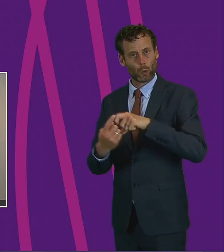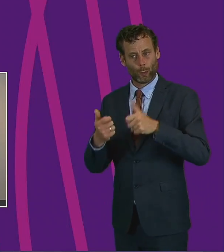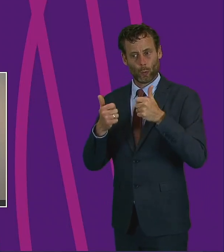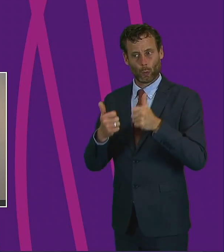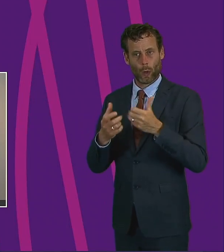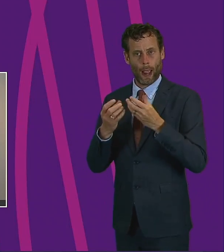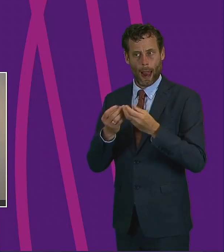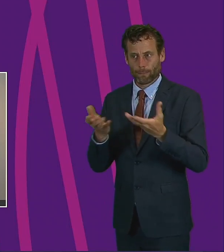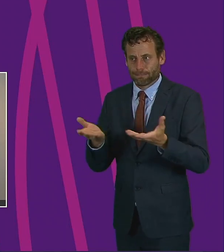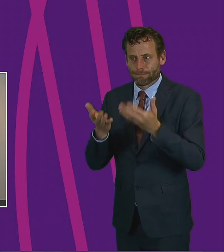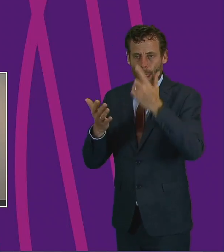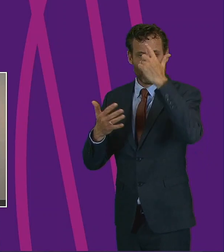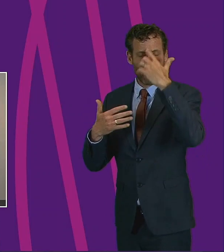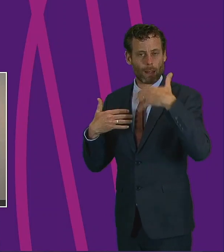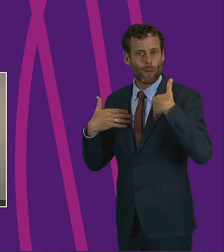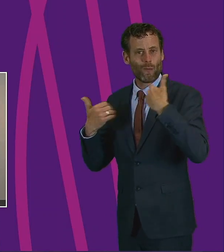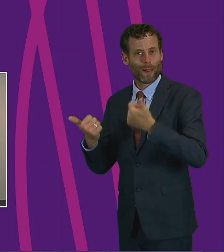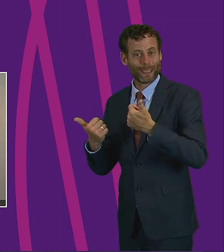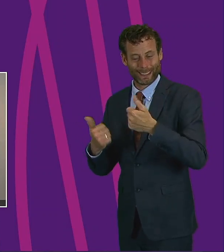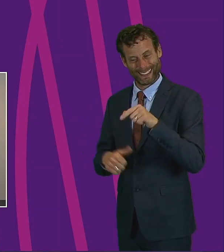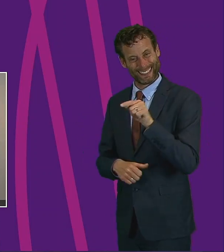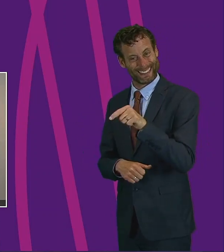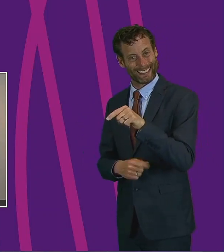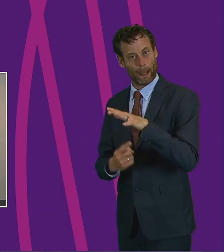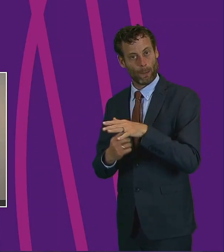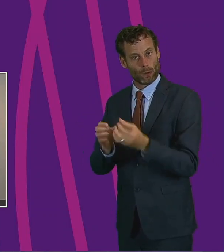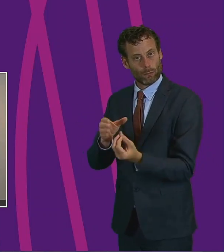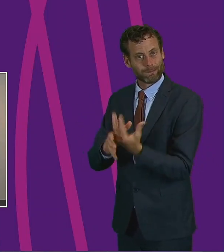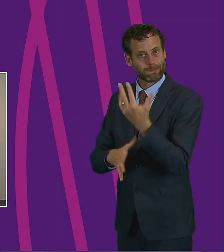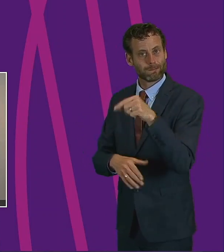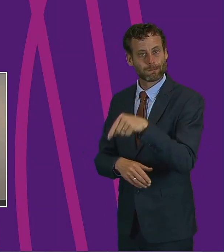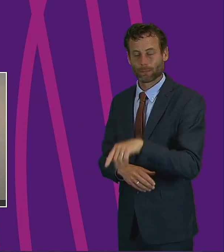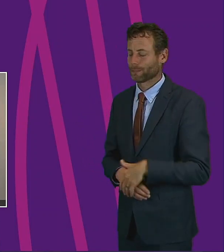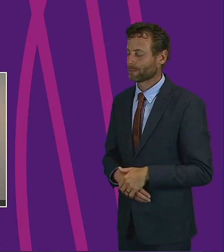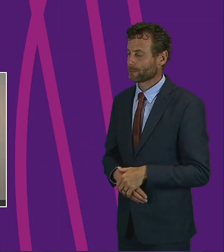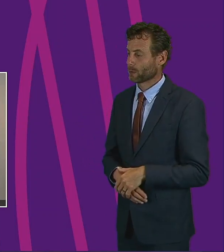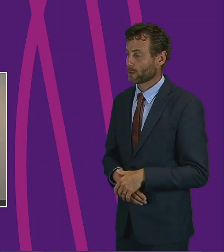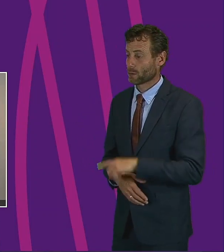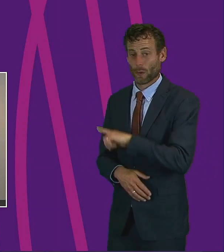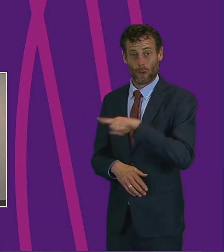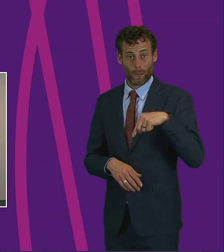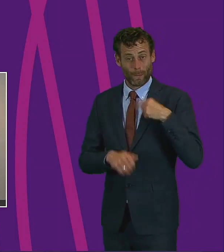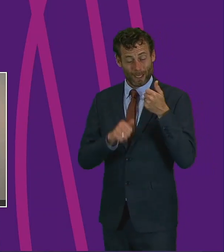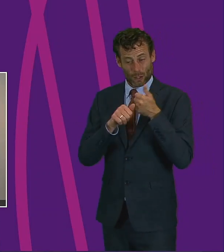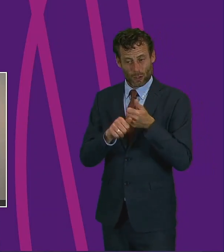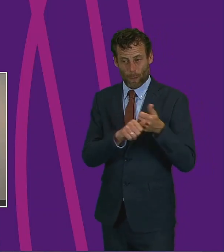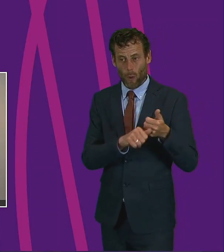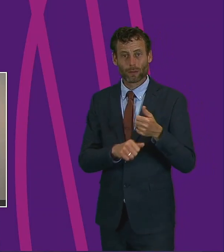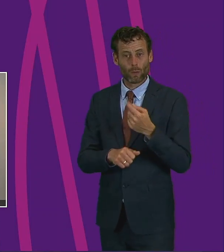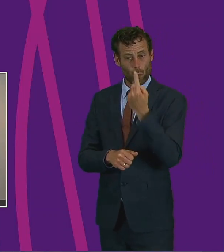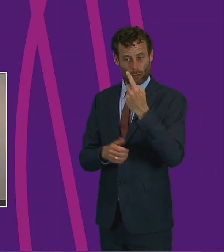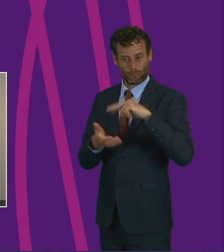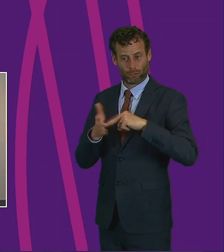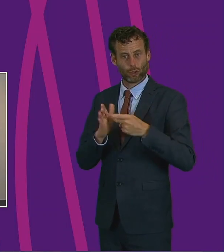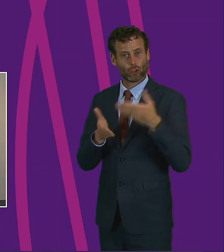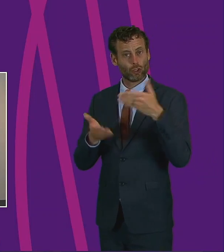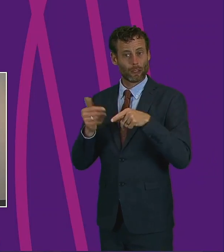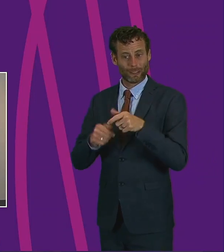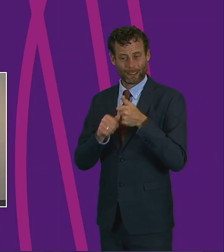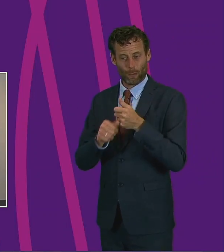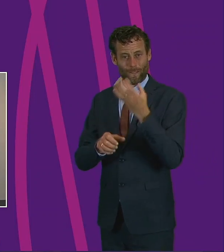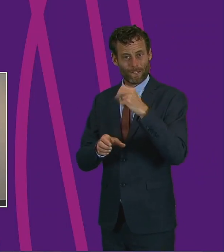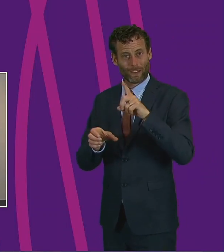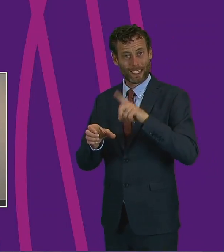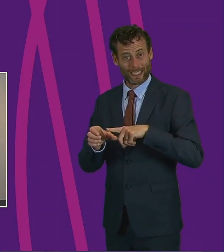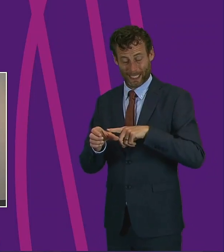fostering connections within communities. Supporting Mind has been supporting people with poor mental health for nearly 50 years, looking after